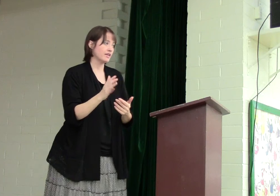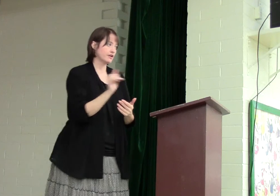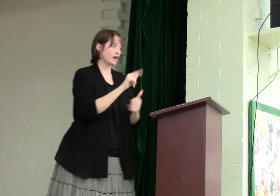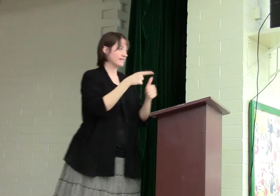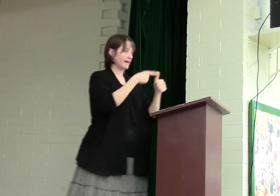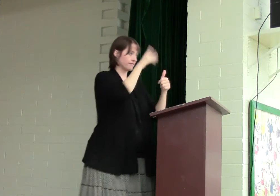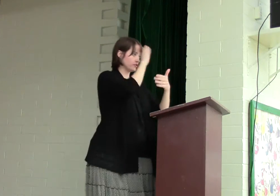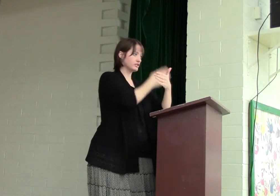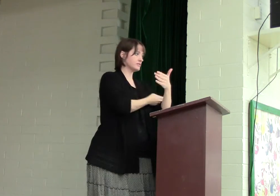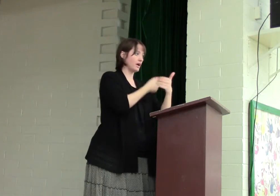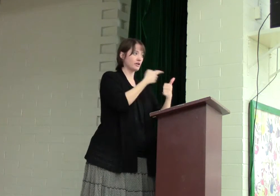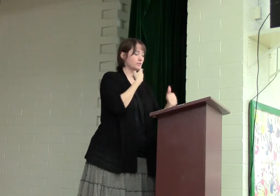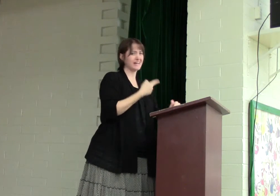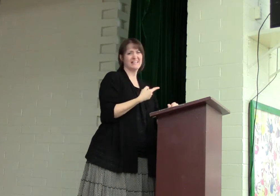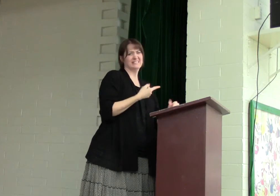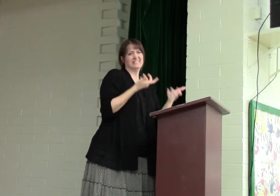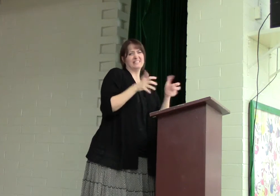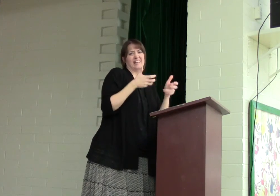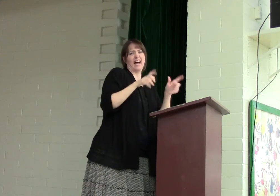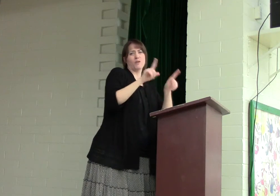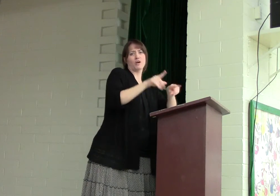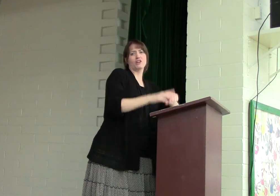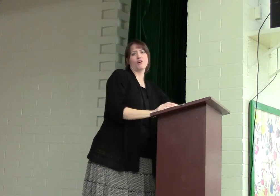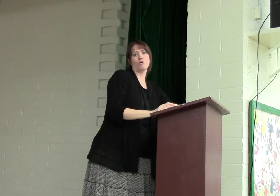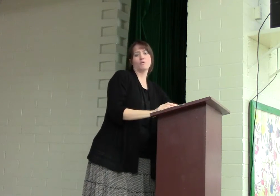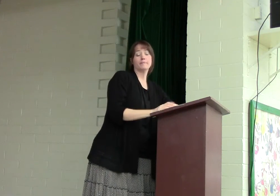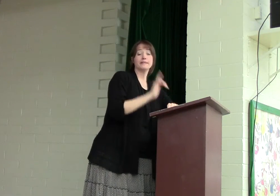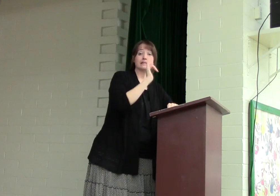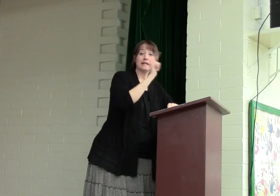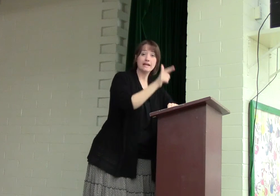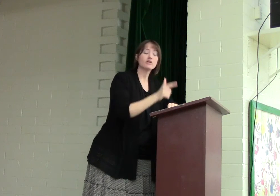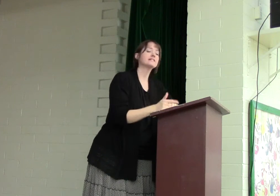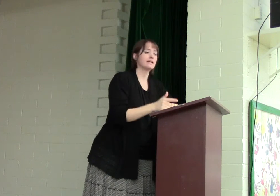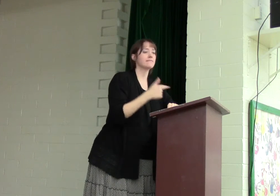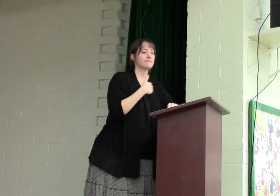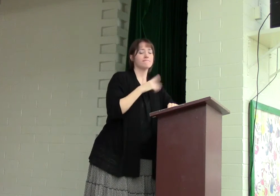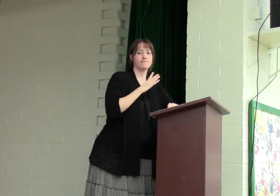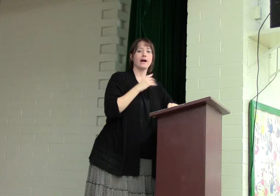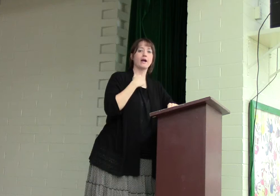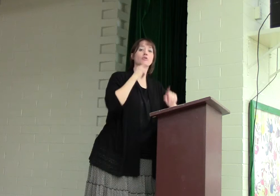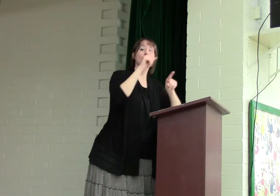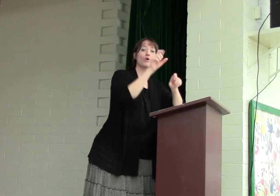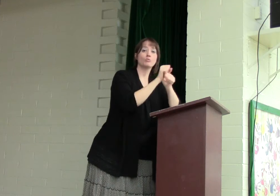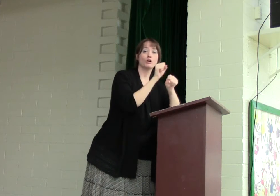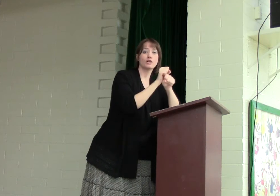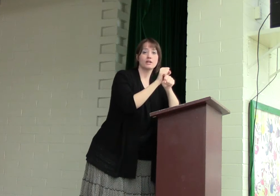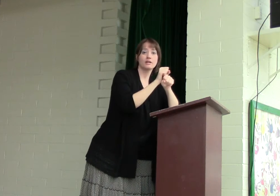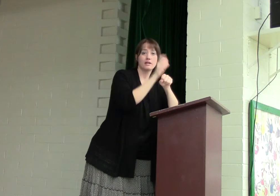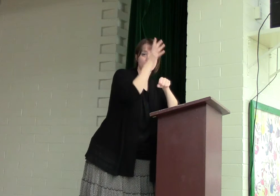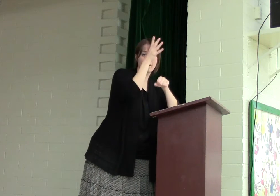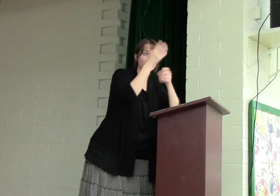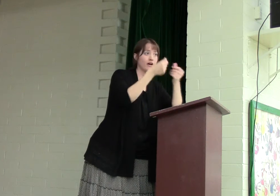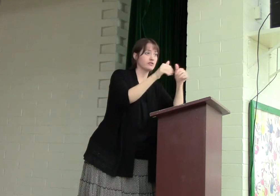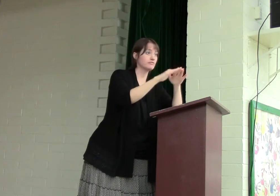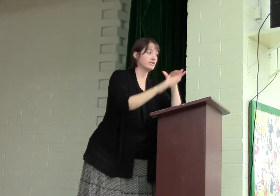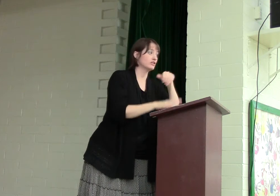They're like that first son who said, I want to go. But then later he said, fine, I'm going to go and work in my father's vineyard.